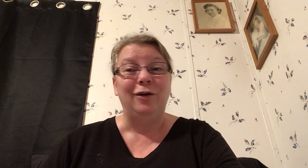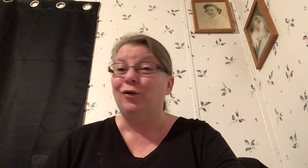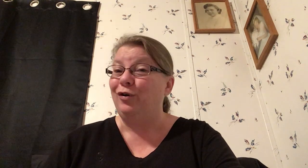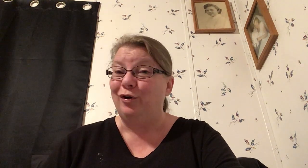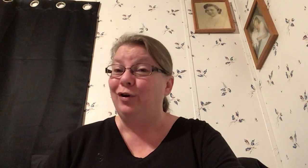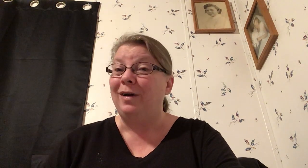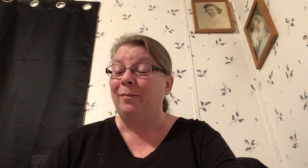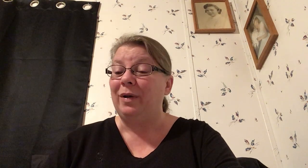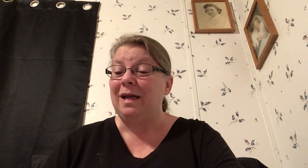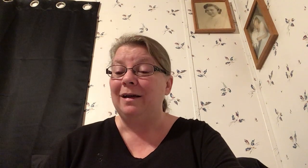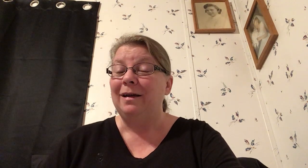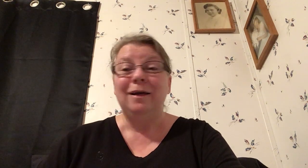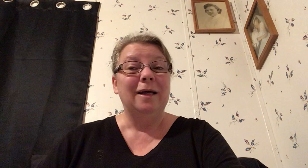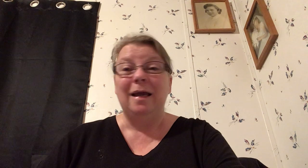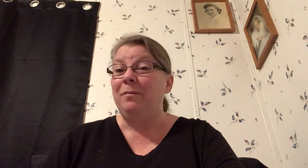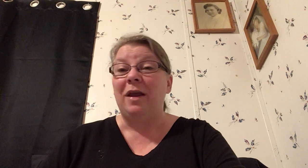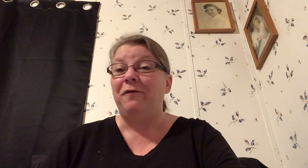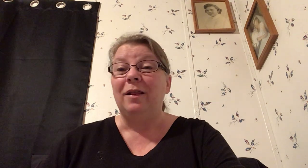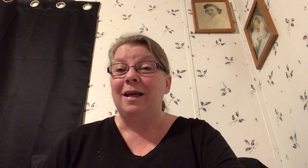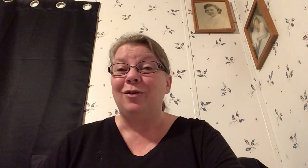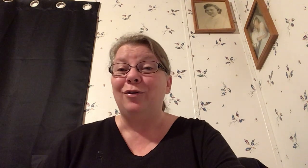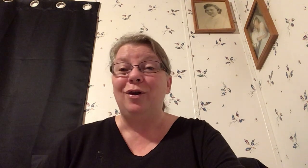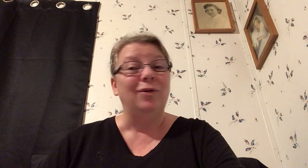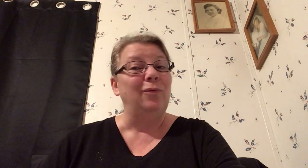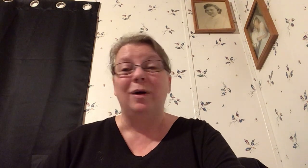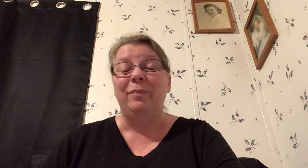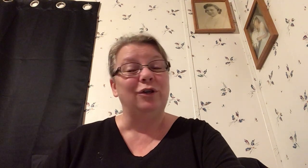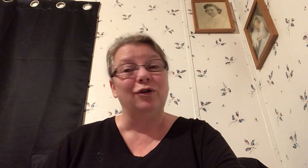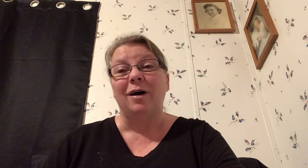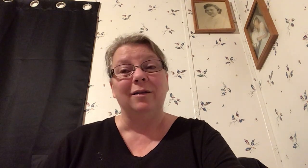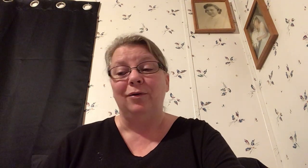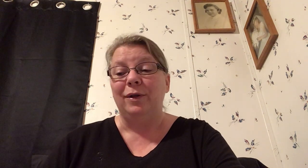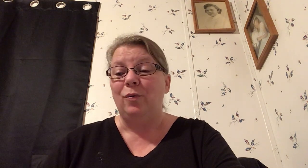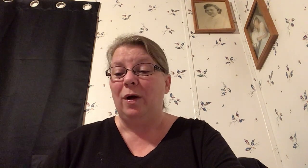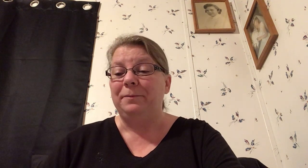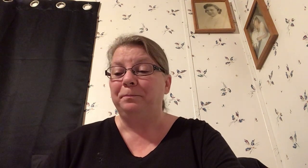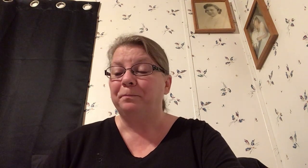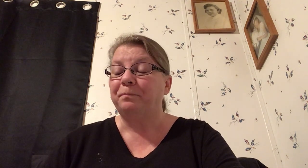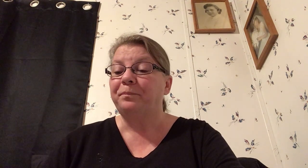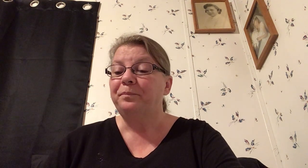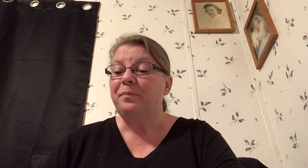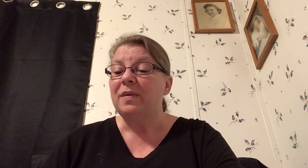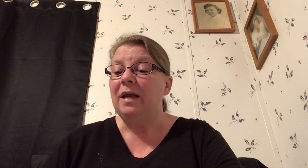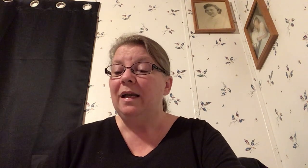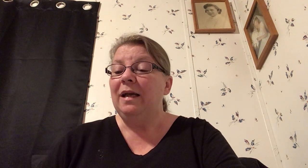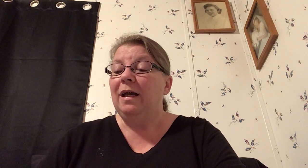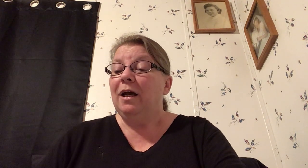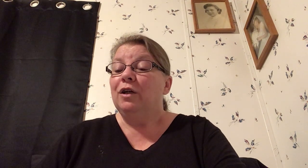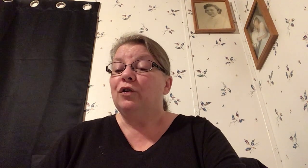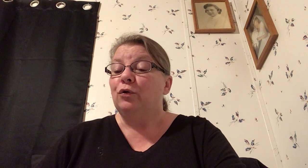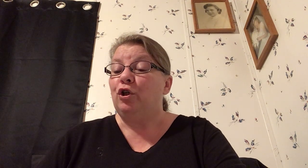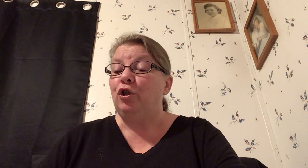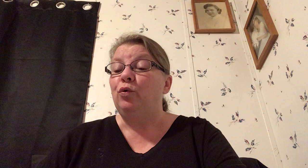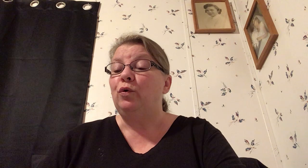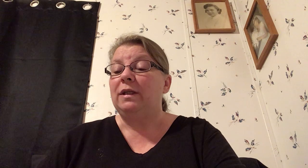you're in good company it may feel like you're the only one but you're not the only one so choosing